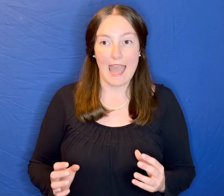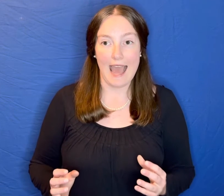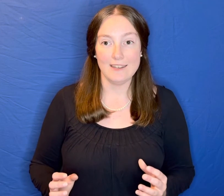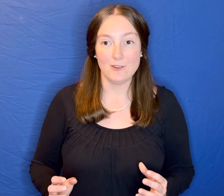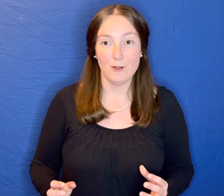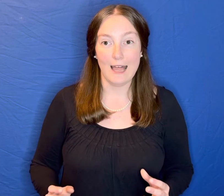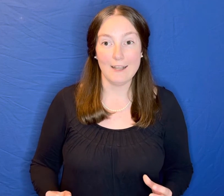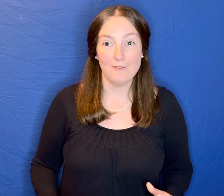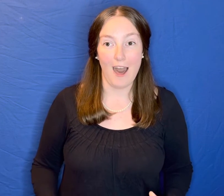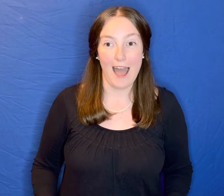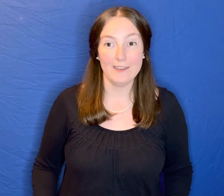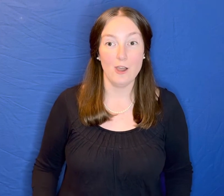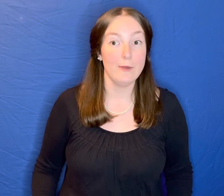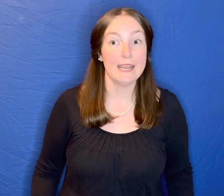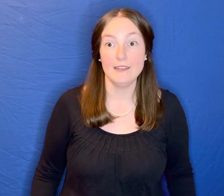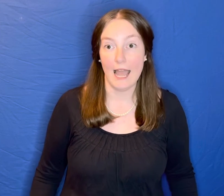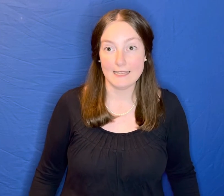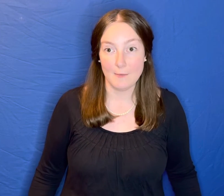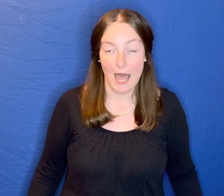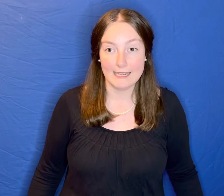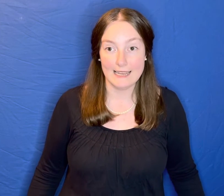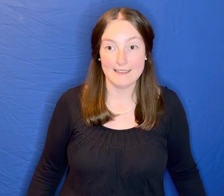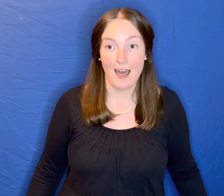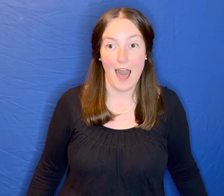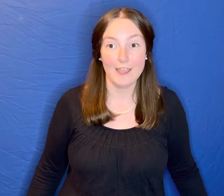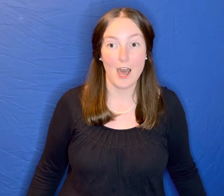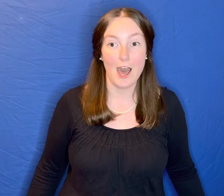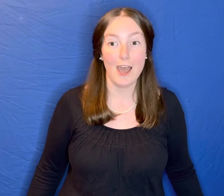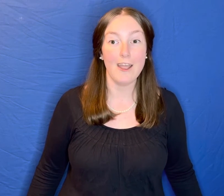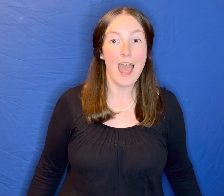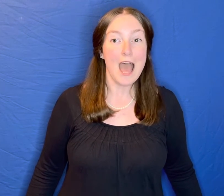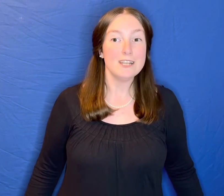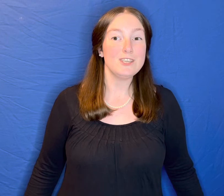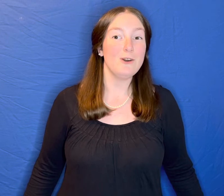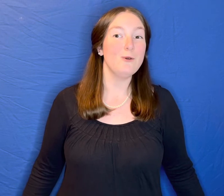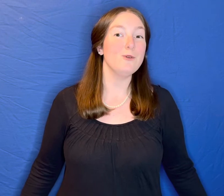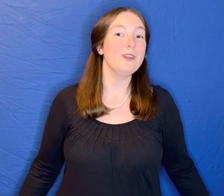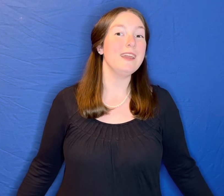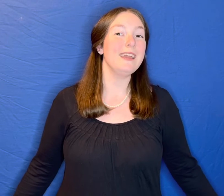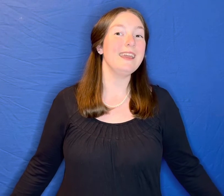candlelight fire ignites my desire to read.